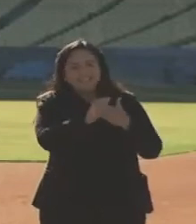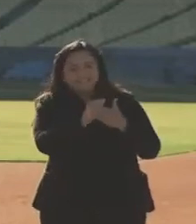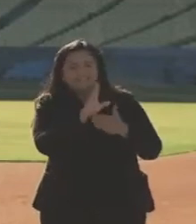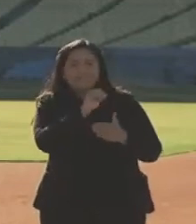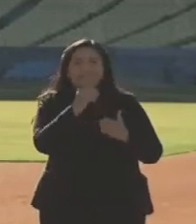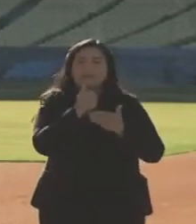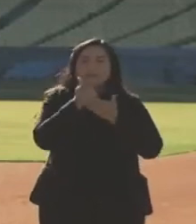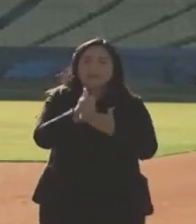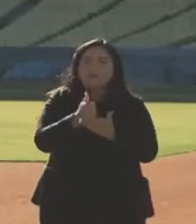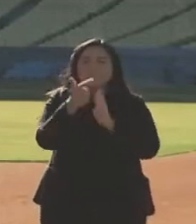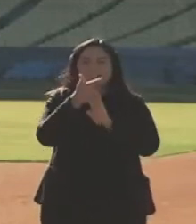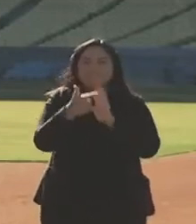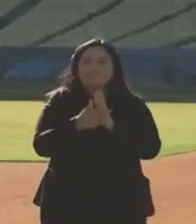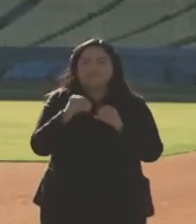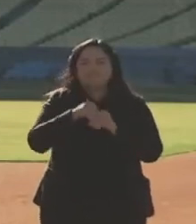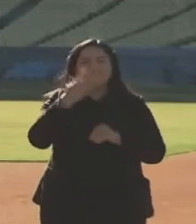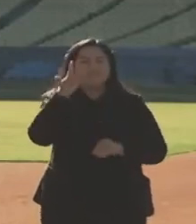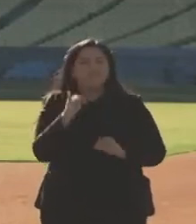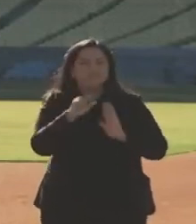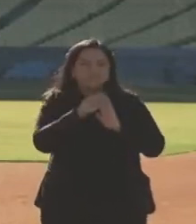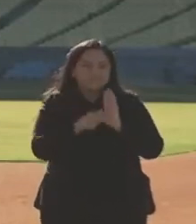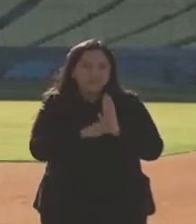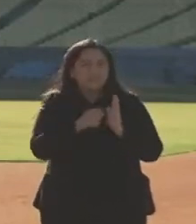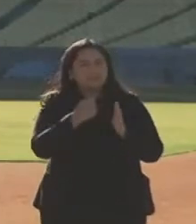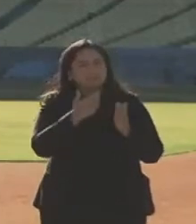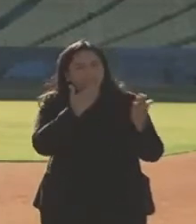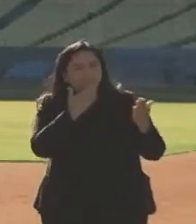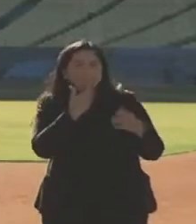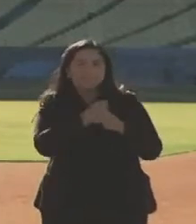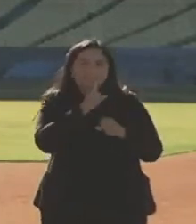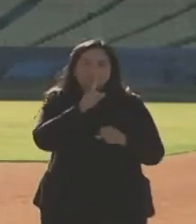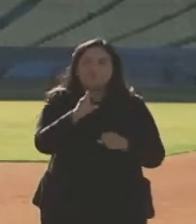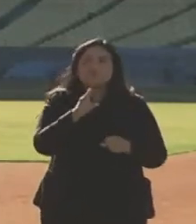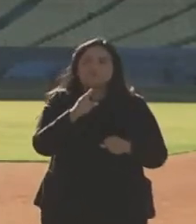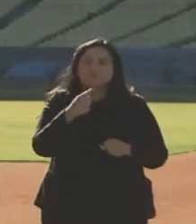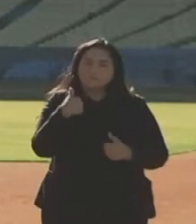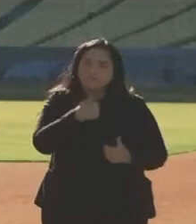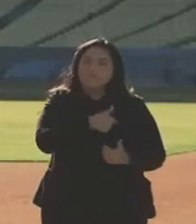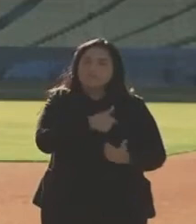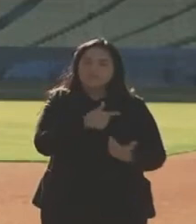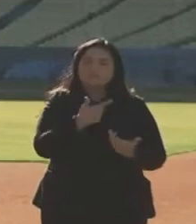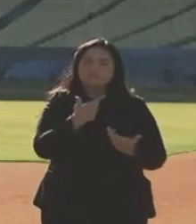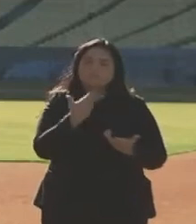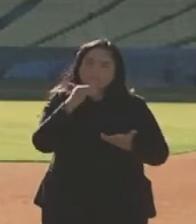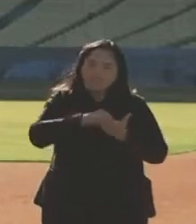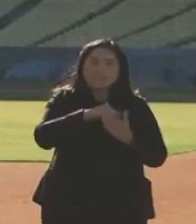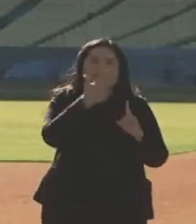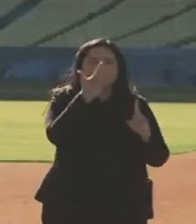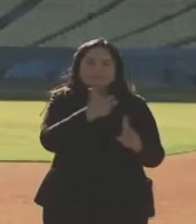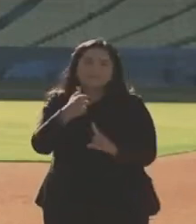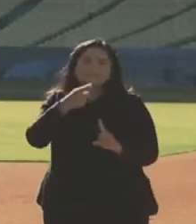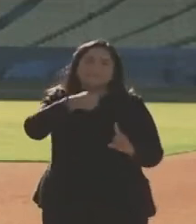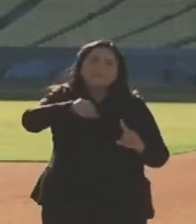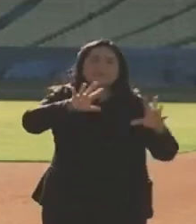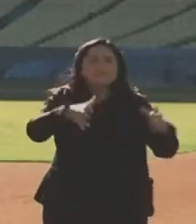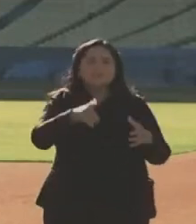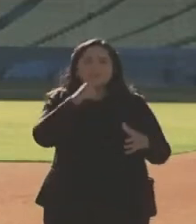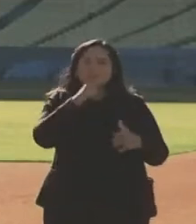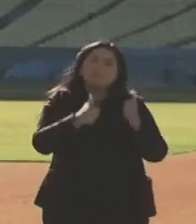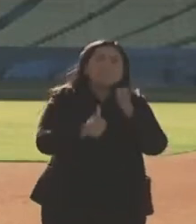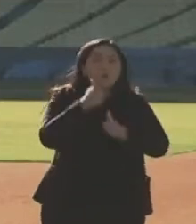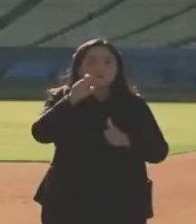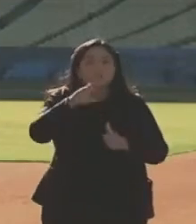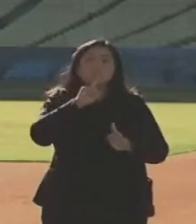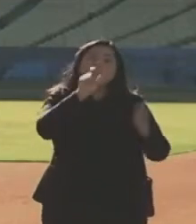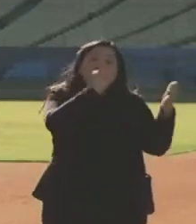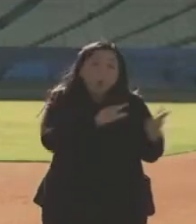California and all that they do and making sure that, again, we get to the people who most need this, all people for that fact,